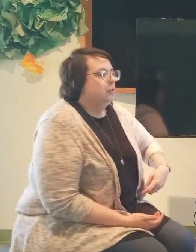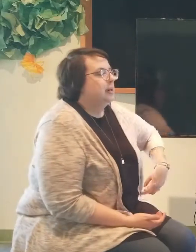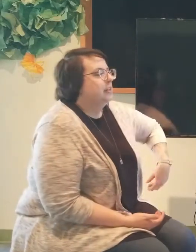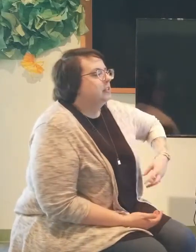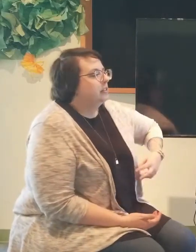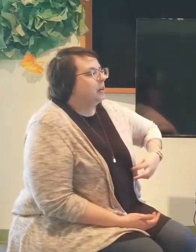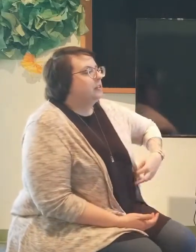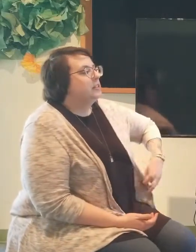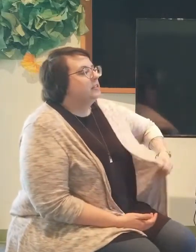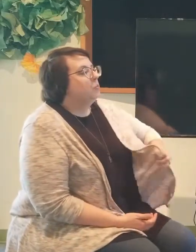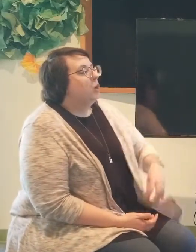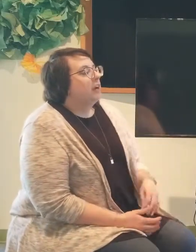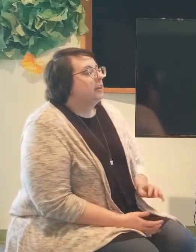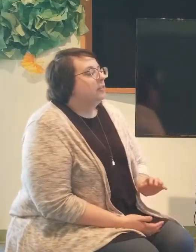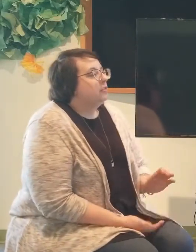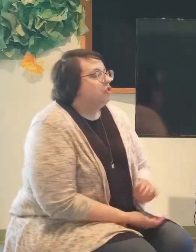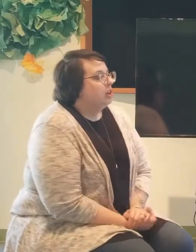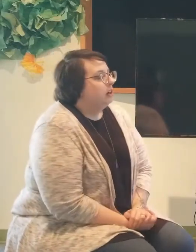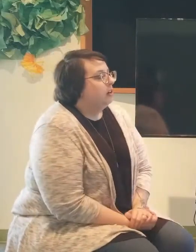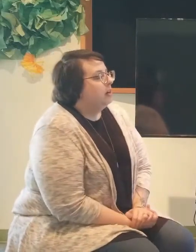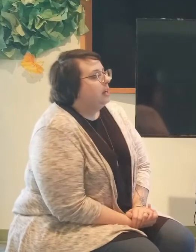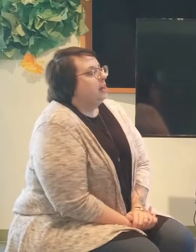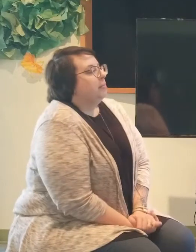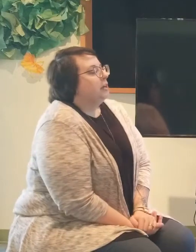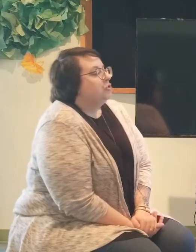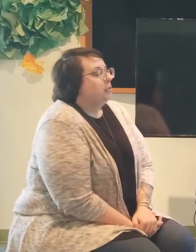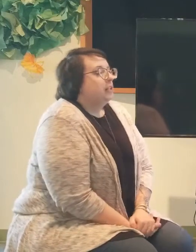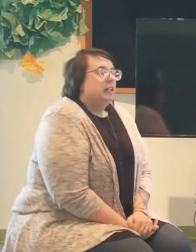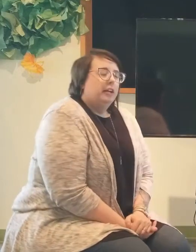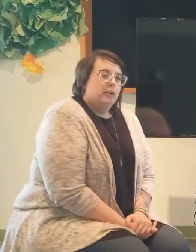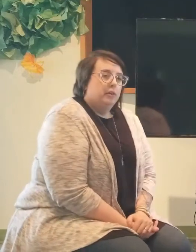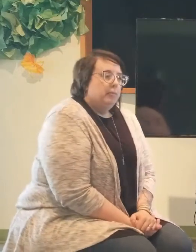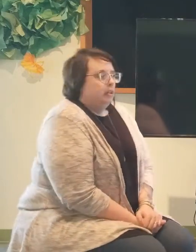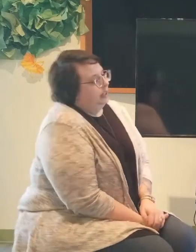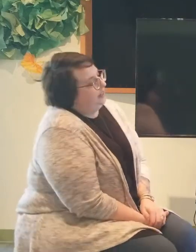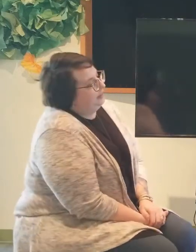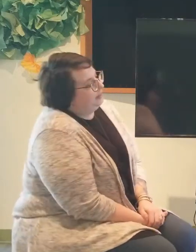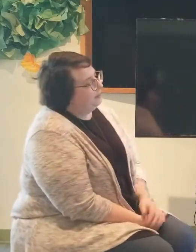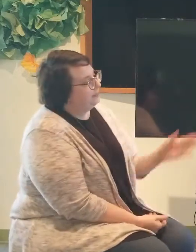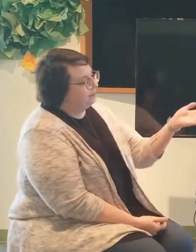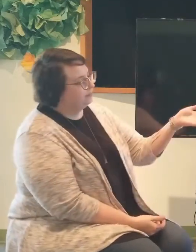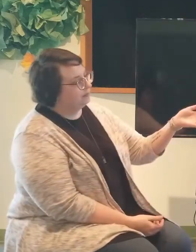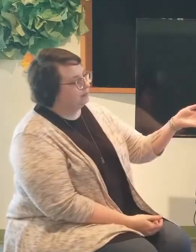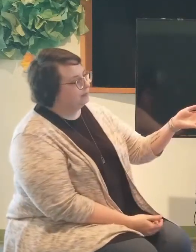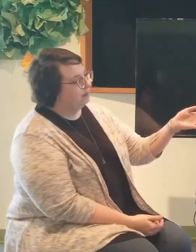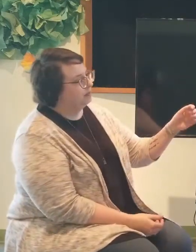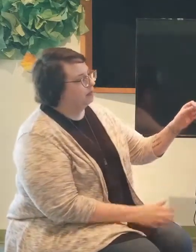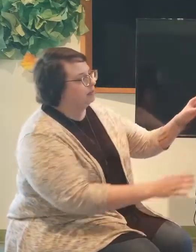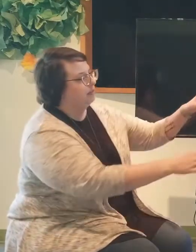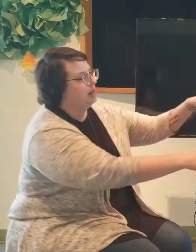ones. So, this is Walking Through the Jungle by Julia LaCombe. Ready?